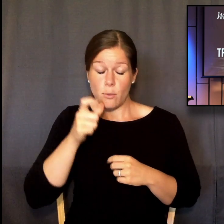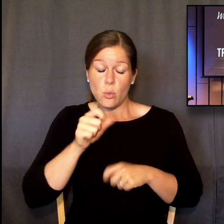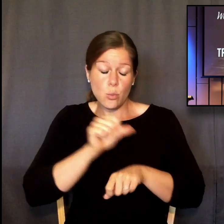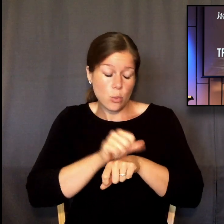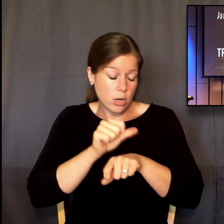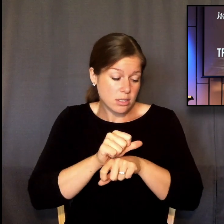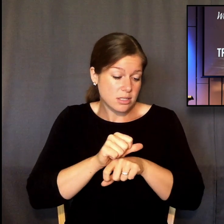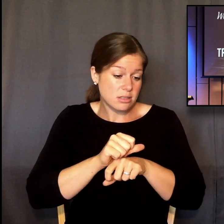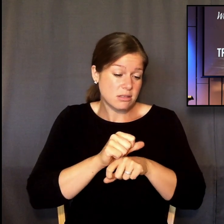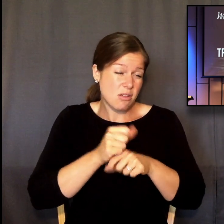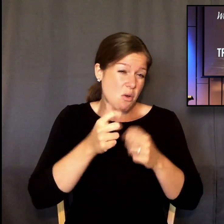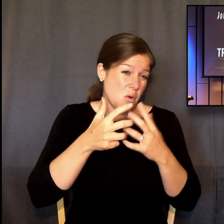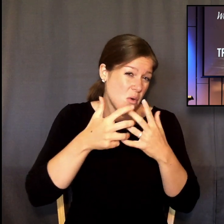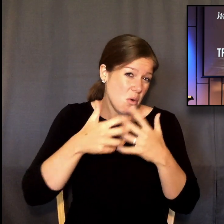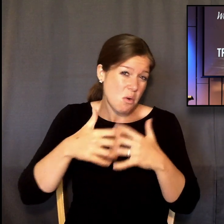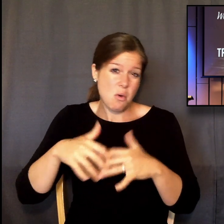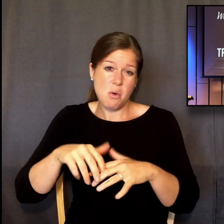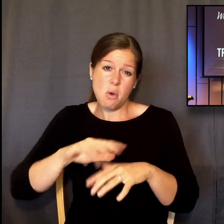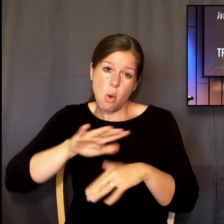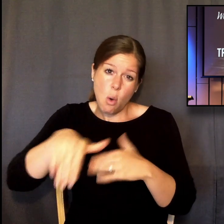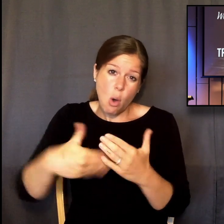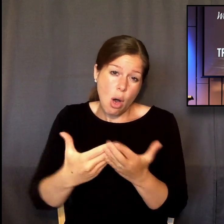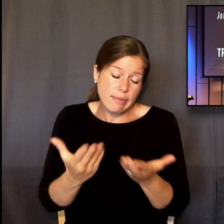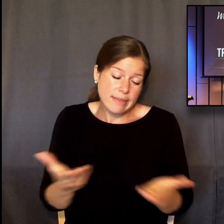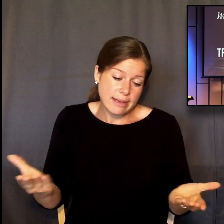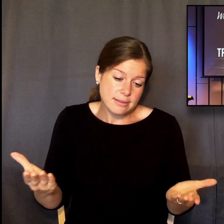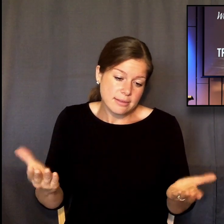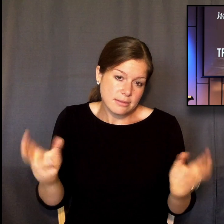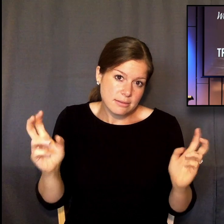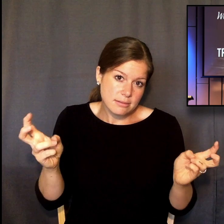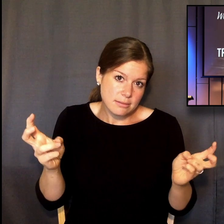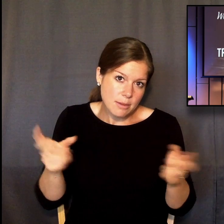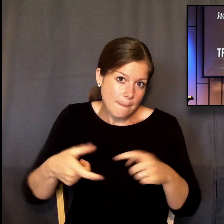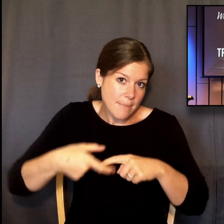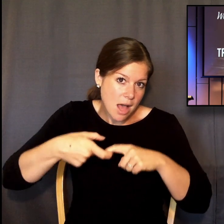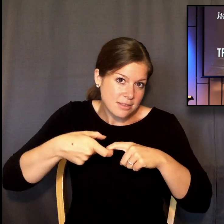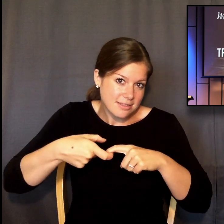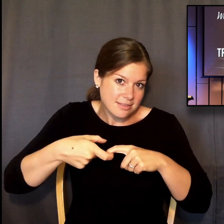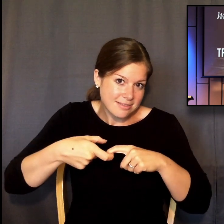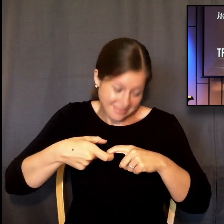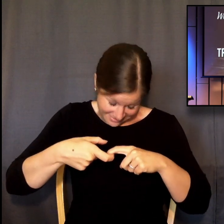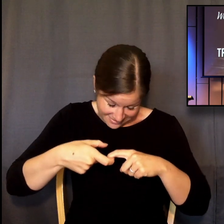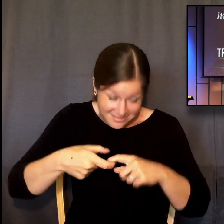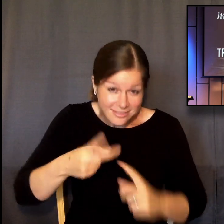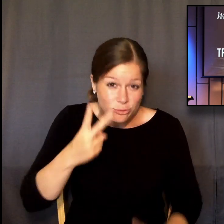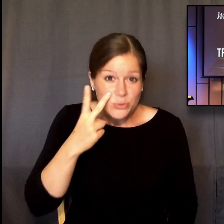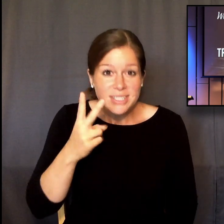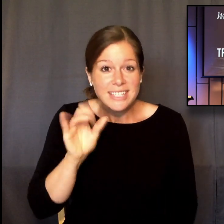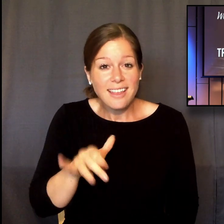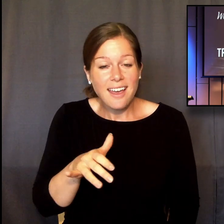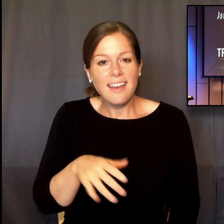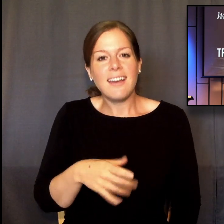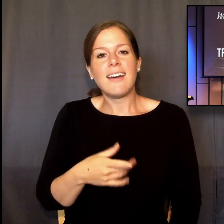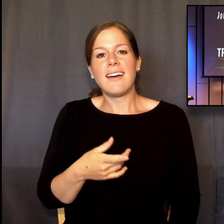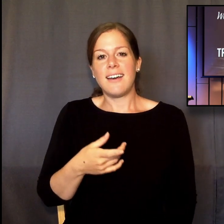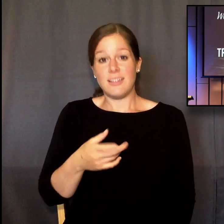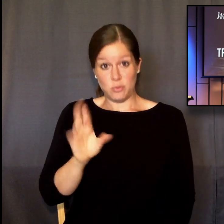things. He works all things. Stop there. Profound statement number one for today in this verse. Are you ready?